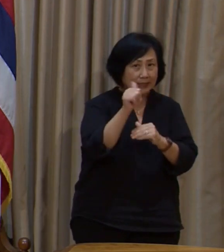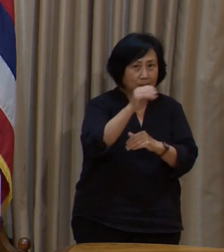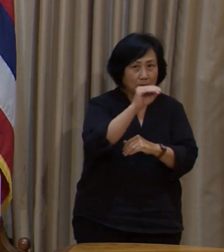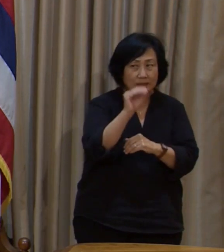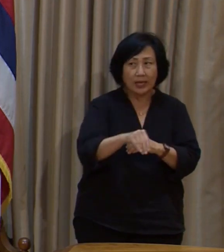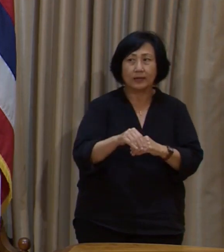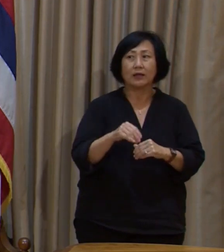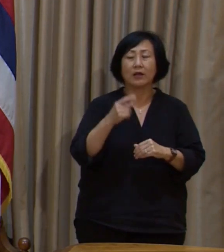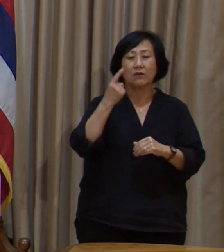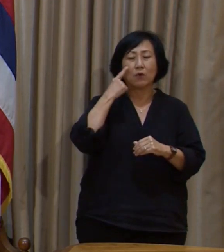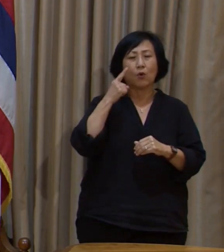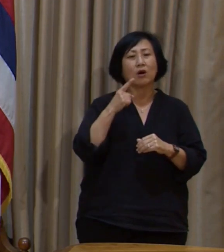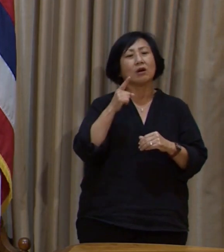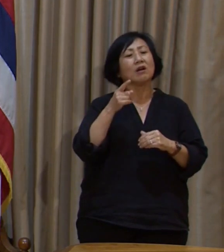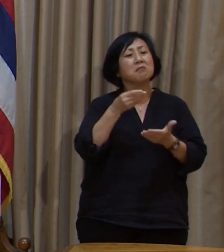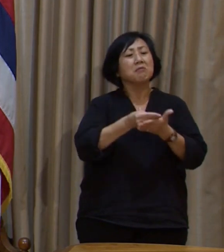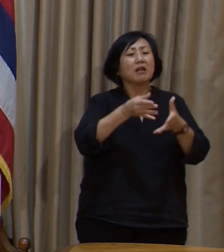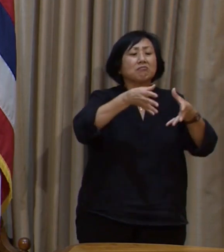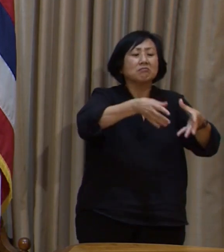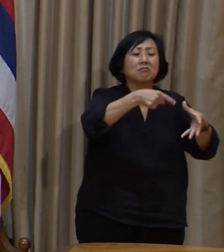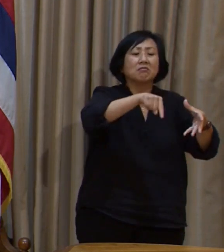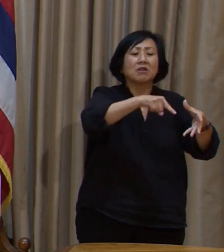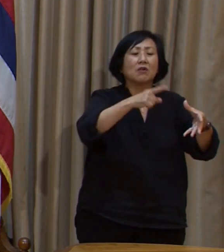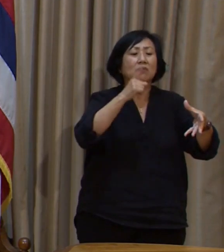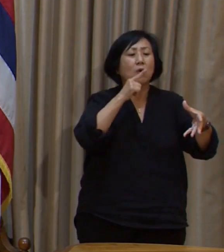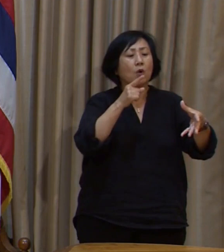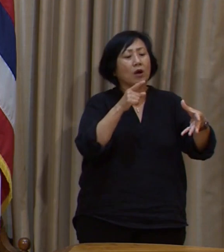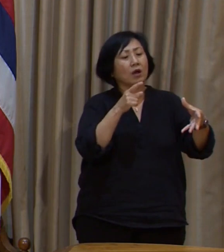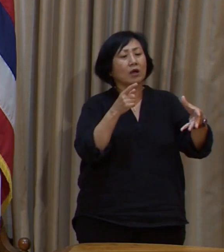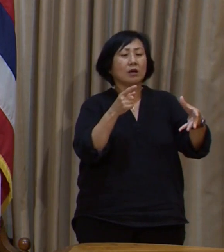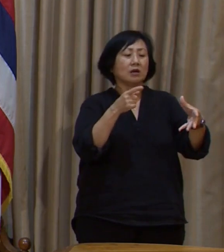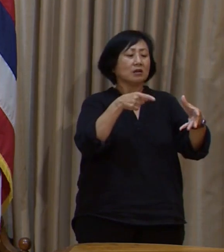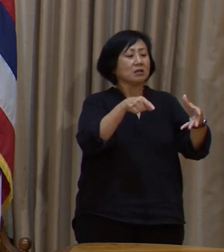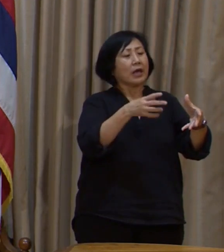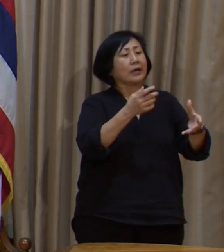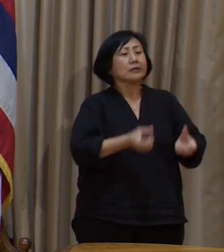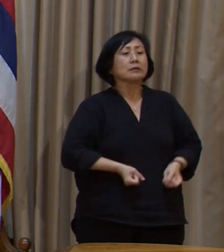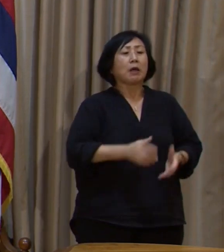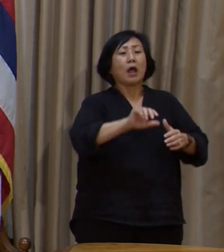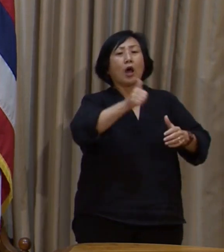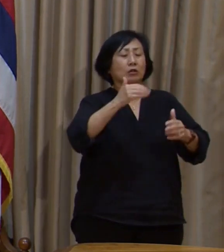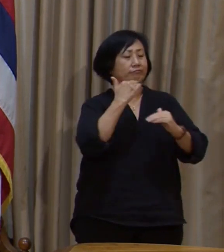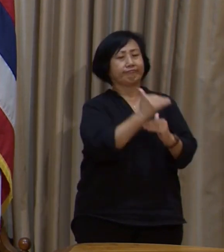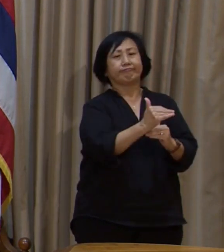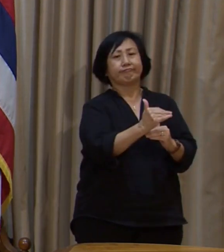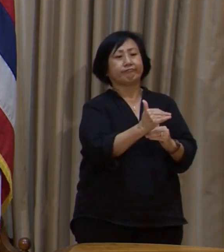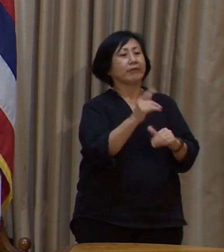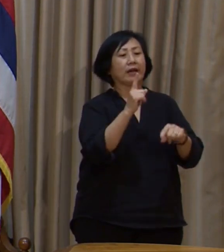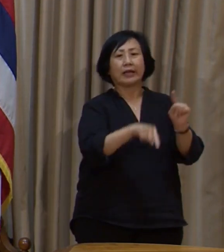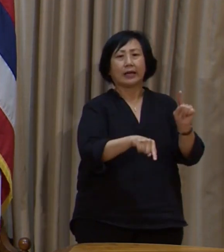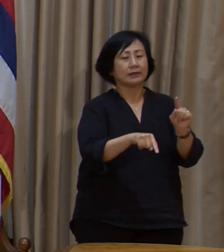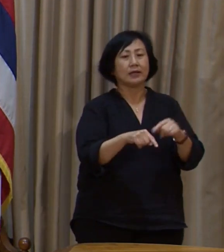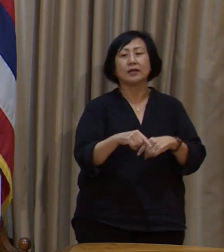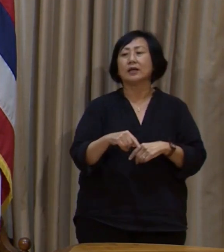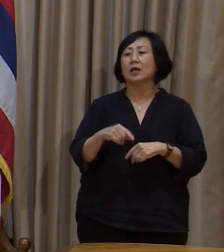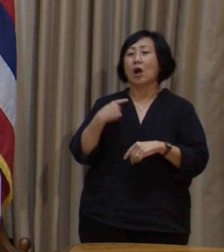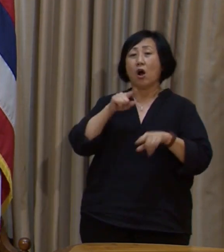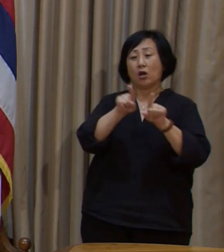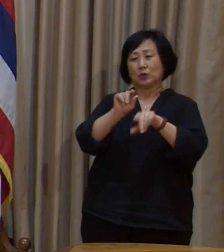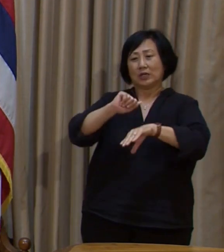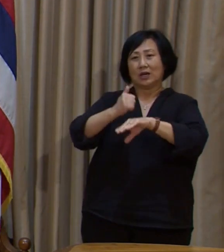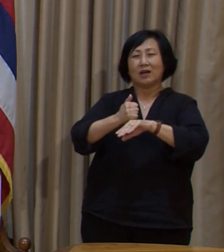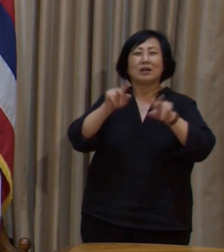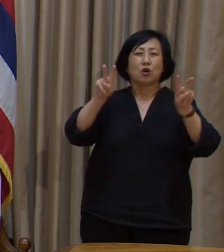percent of the discretionary portion of the FY21 budget. And we have instituted a